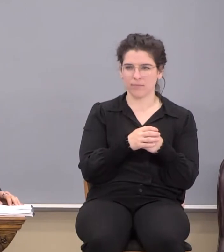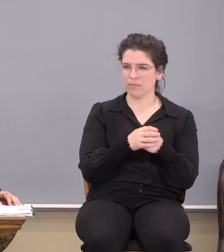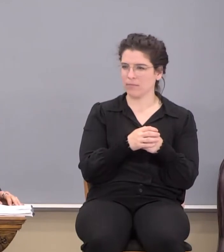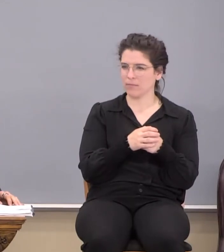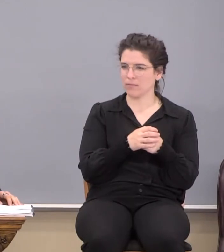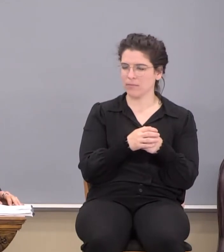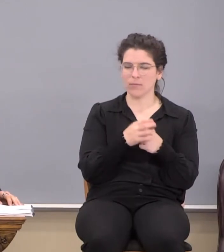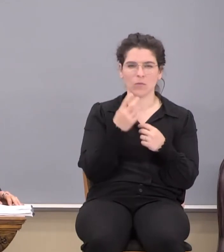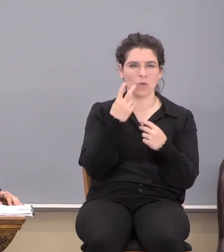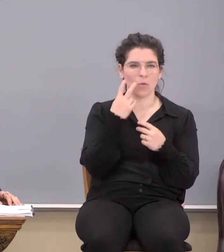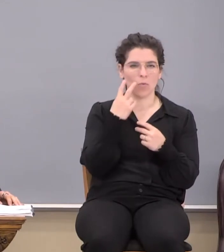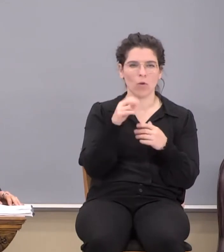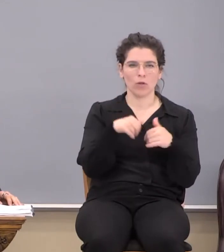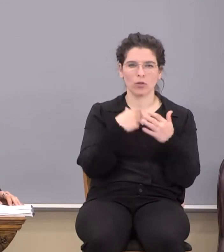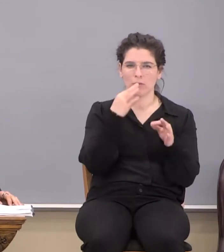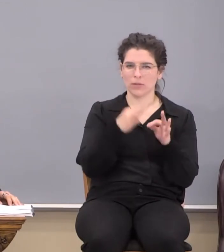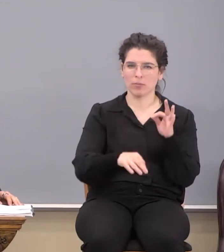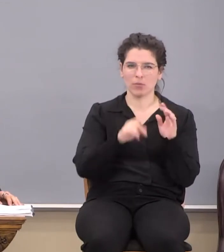Watch how simple the answer is.